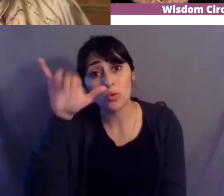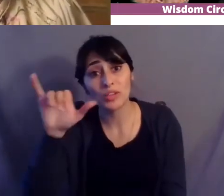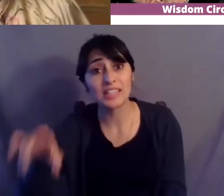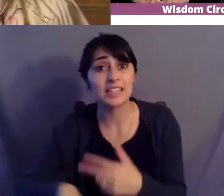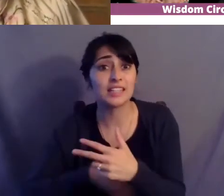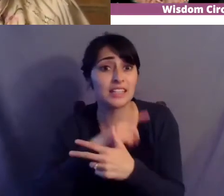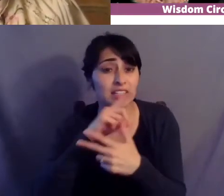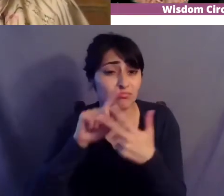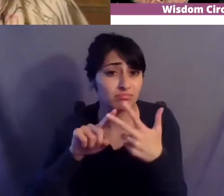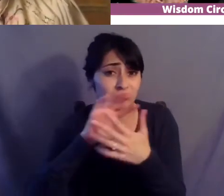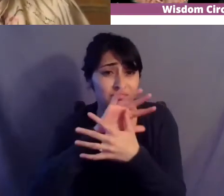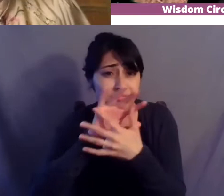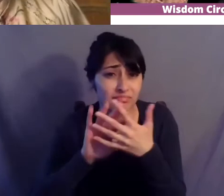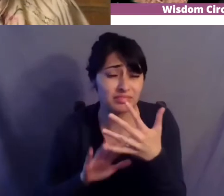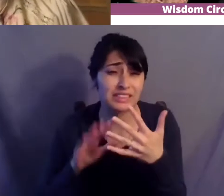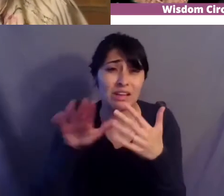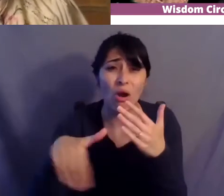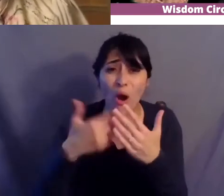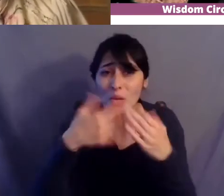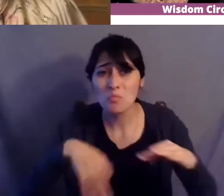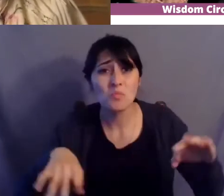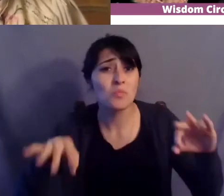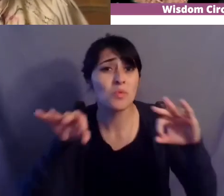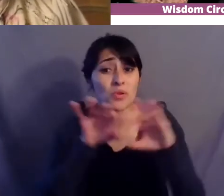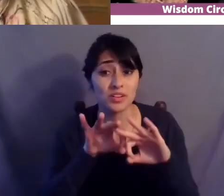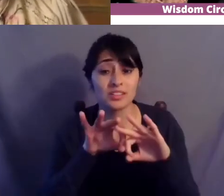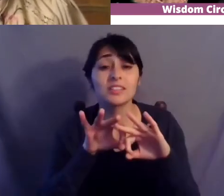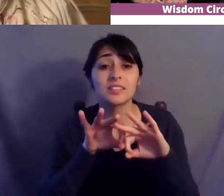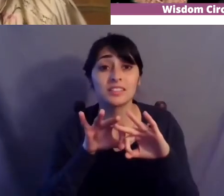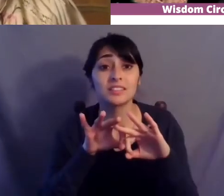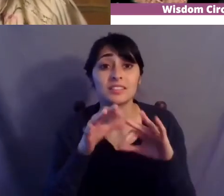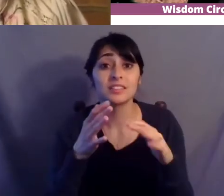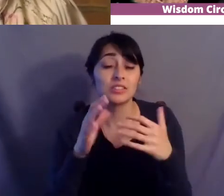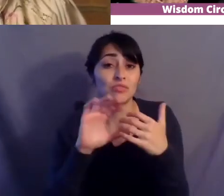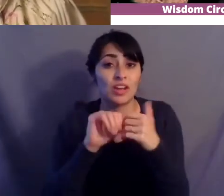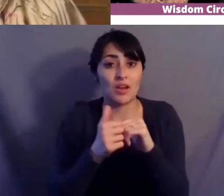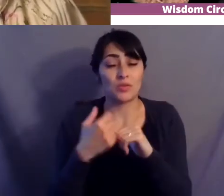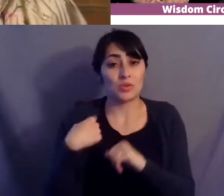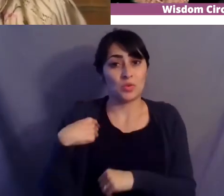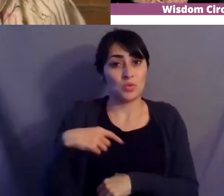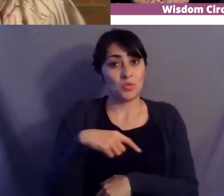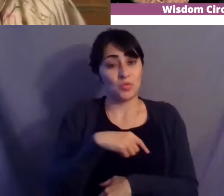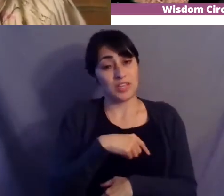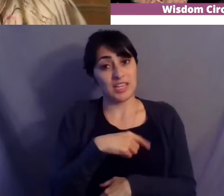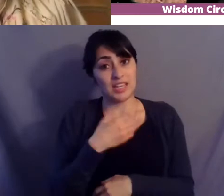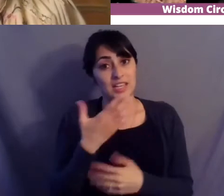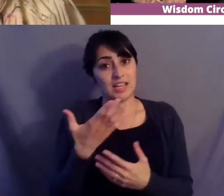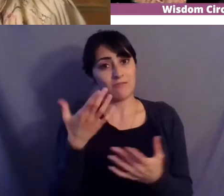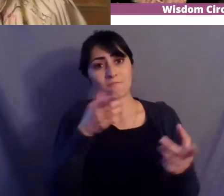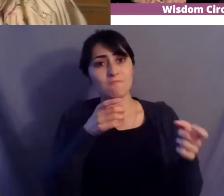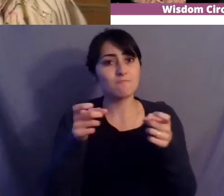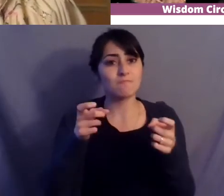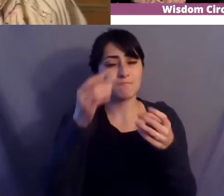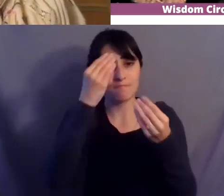very important way to go in terms of looking at you know how do we how do we curate as as sovereign i've been working on this idea